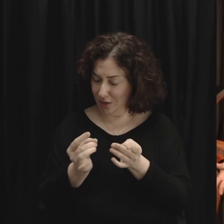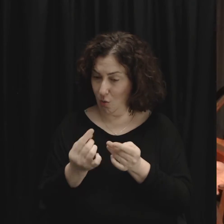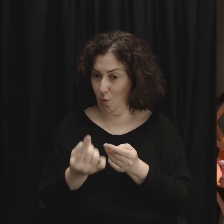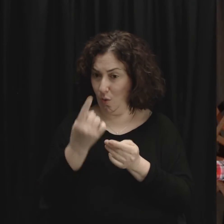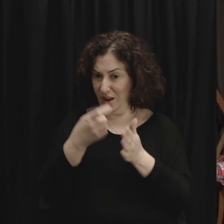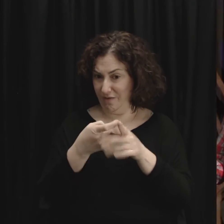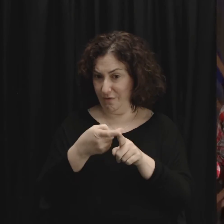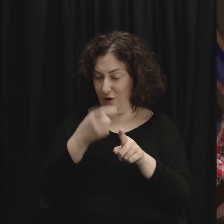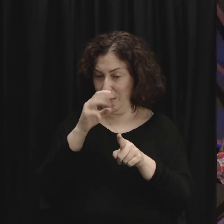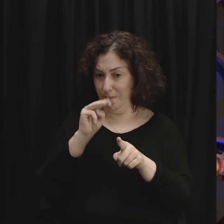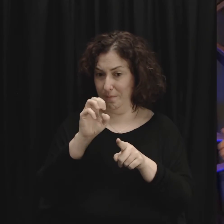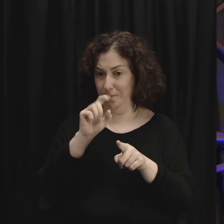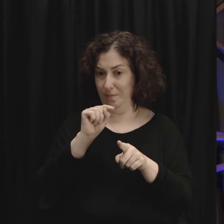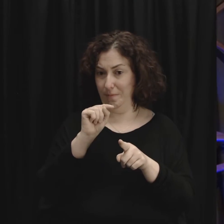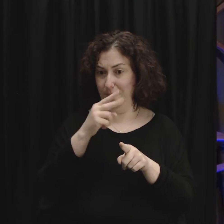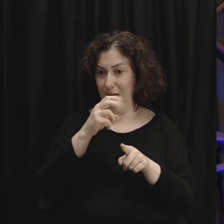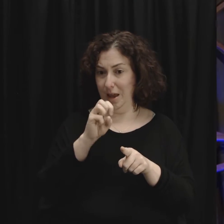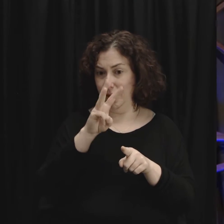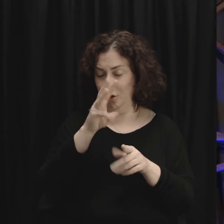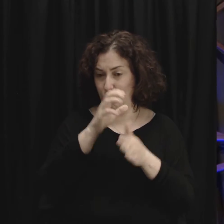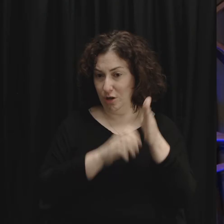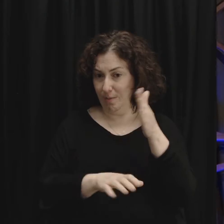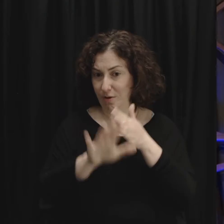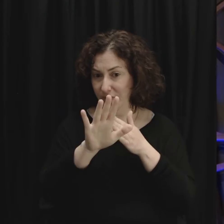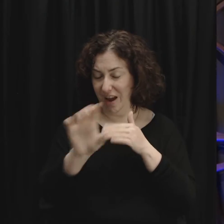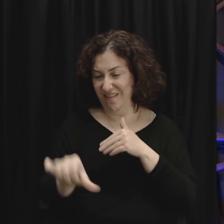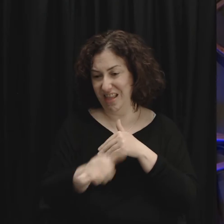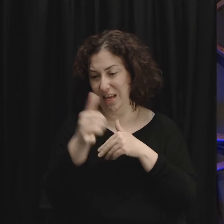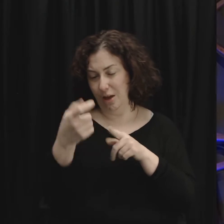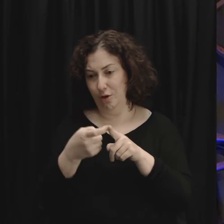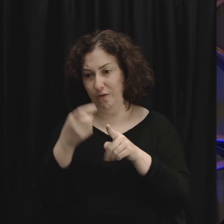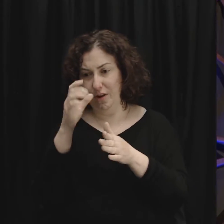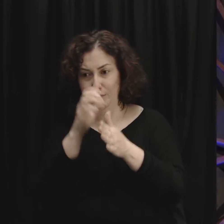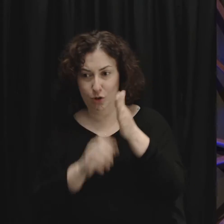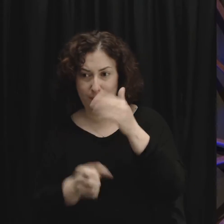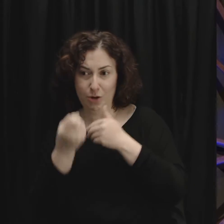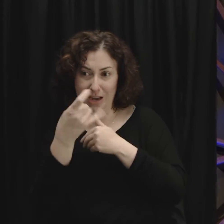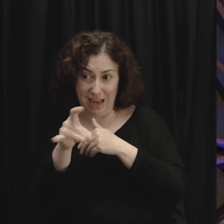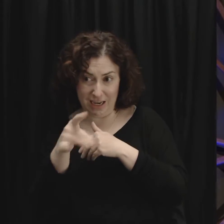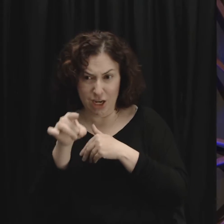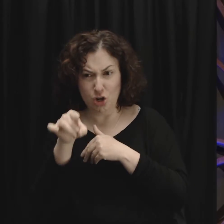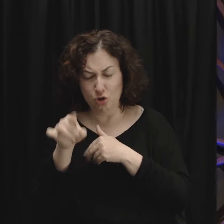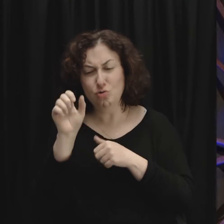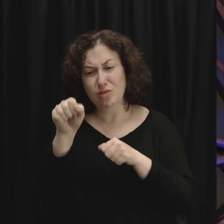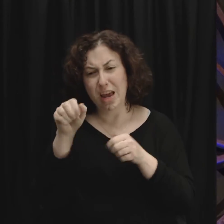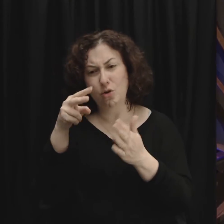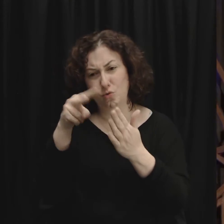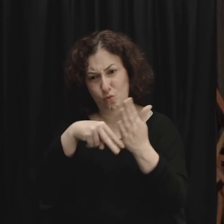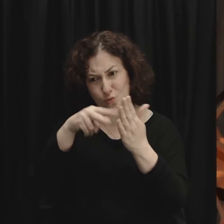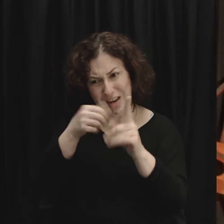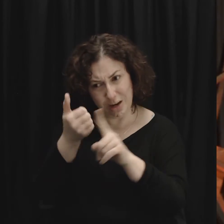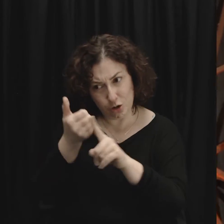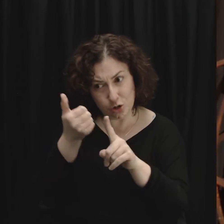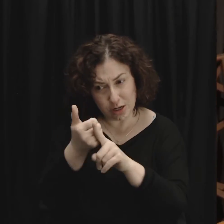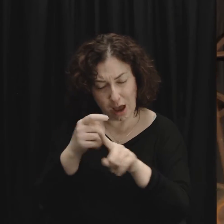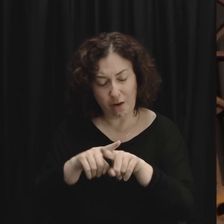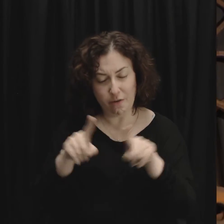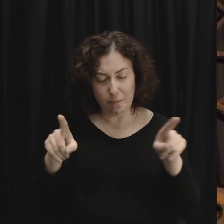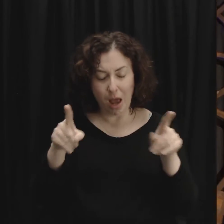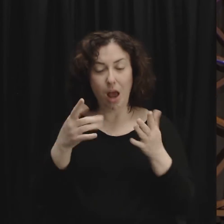five and one is in Matthew chapter 18 I think you can look it up yourself but either way what you're going to find is that Jesus is speaking